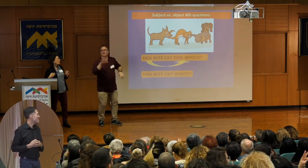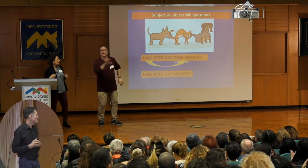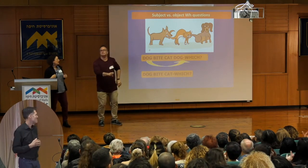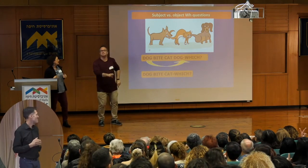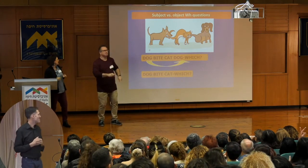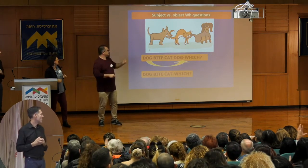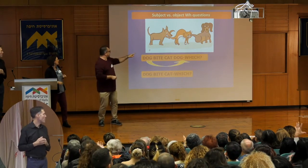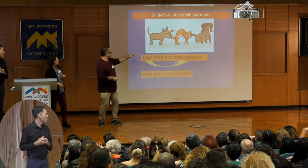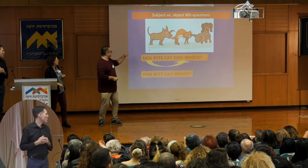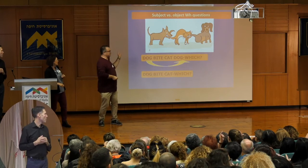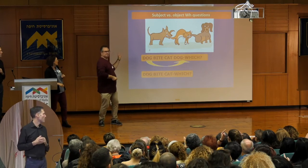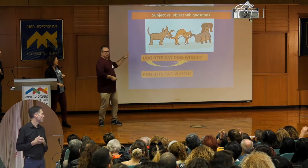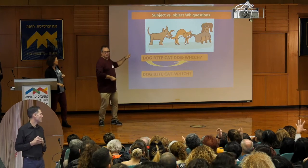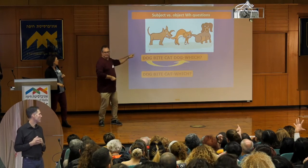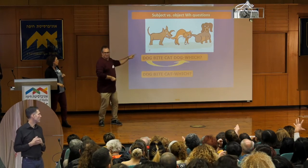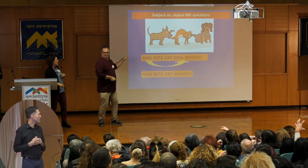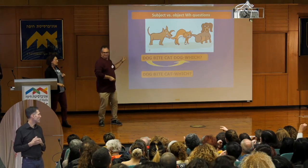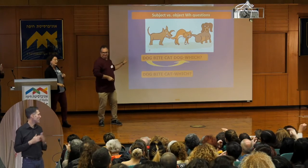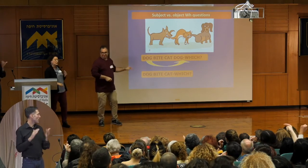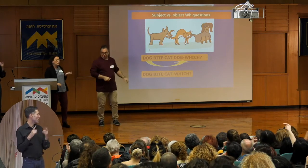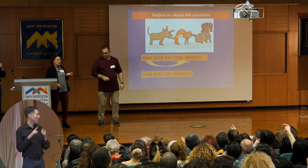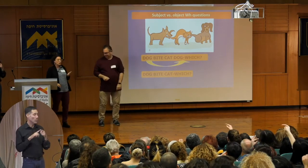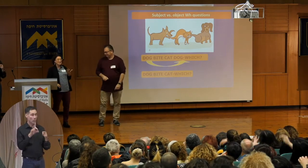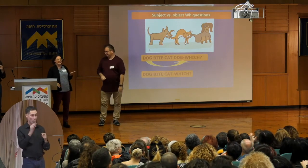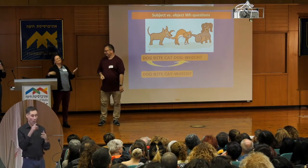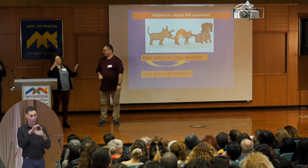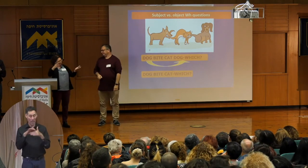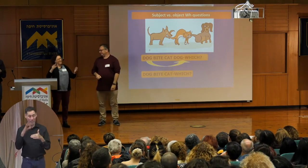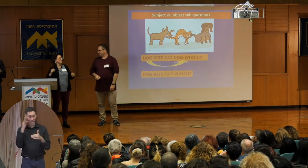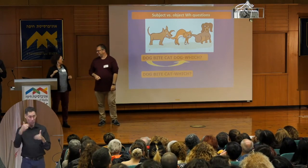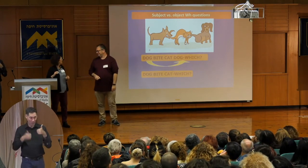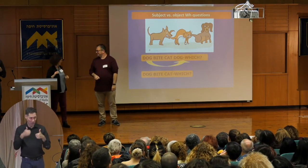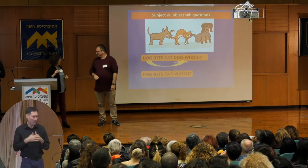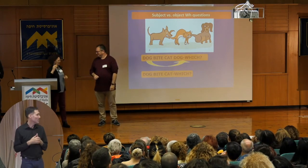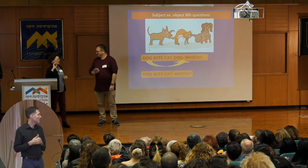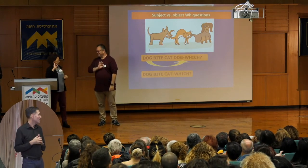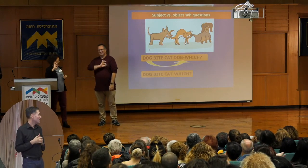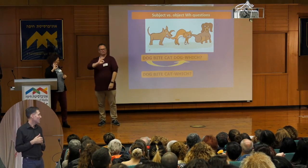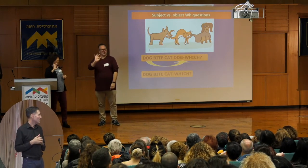compared it to a question like dog bite, cat, which we didn't. Very good.